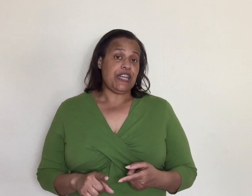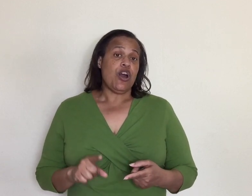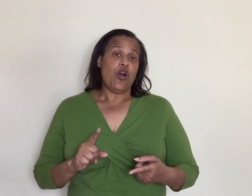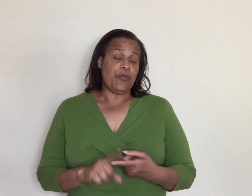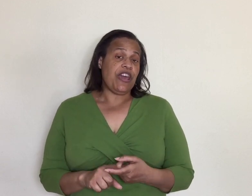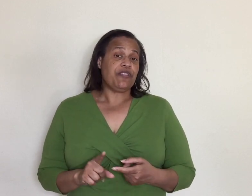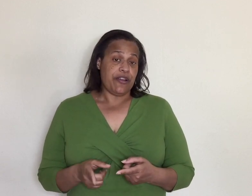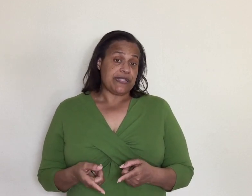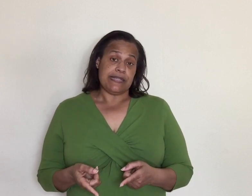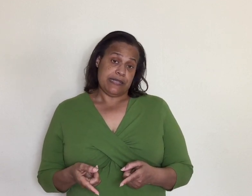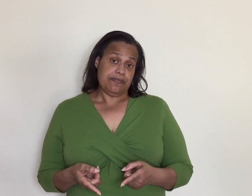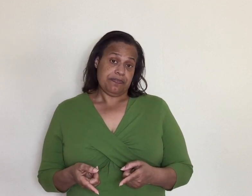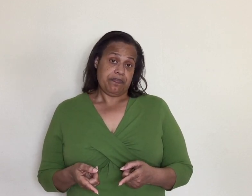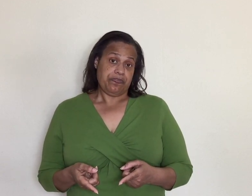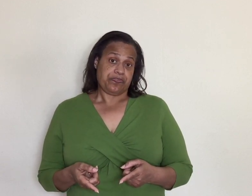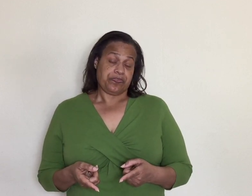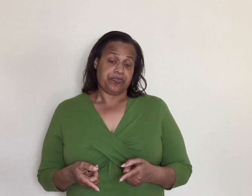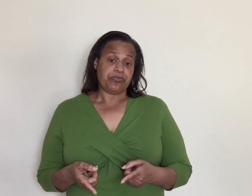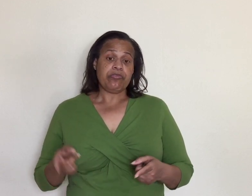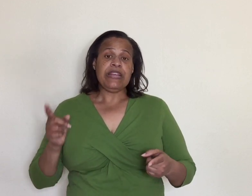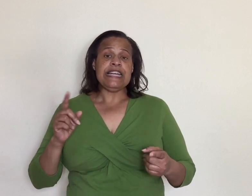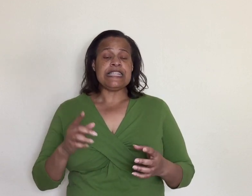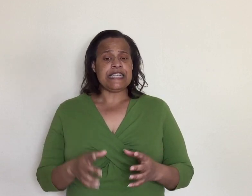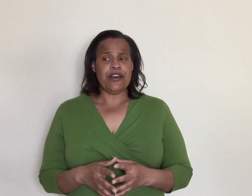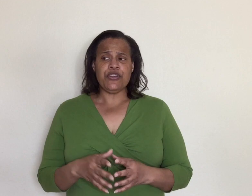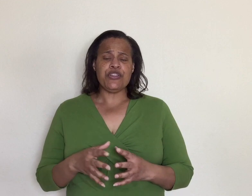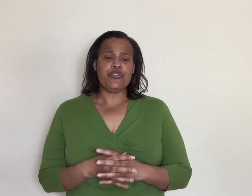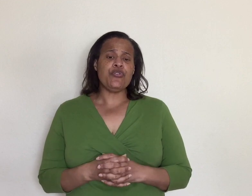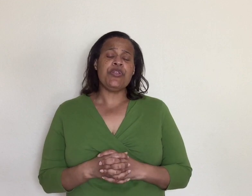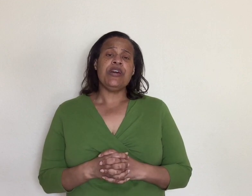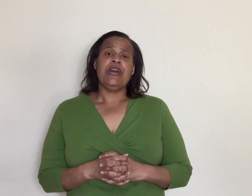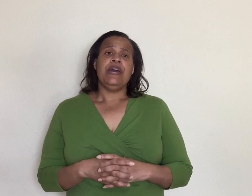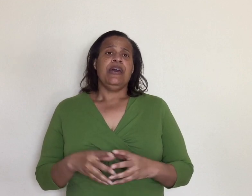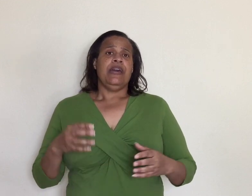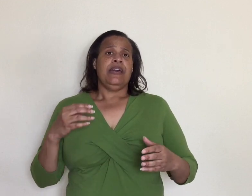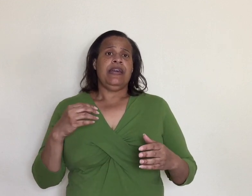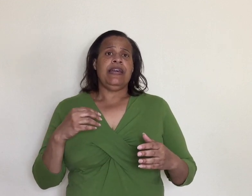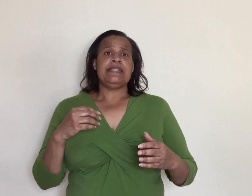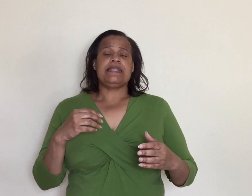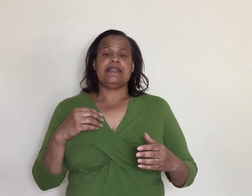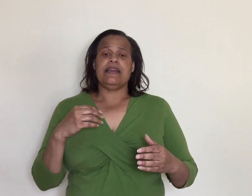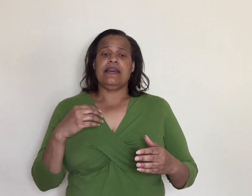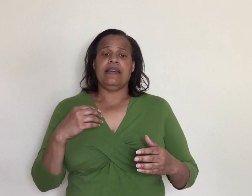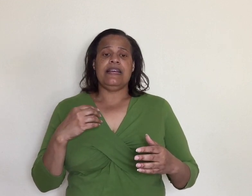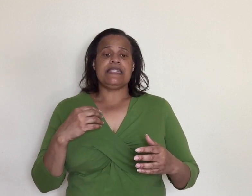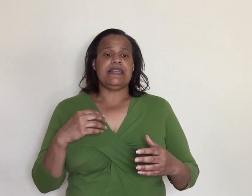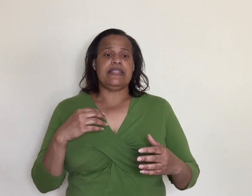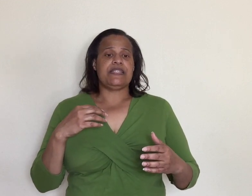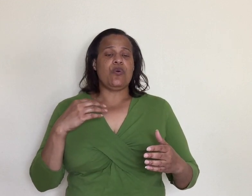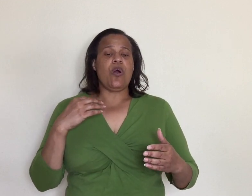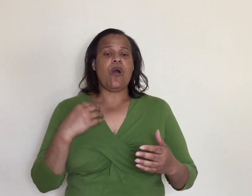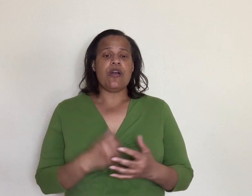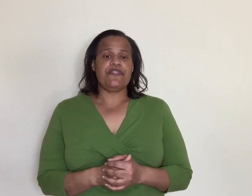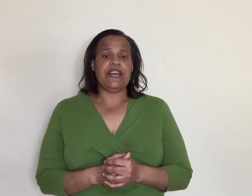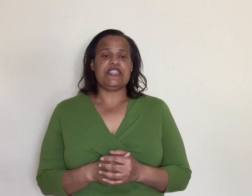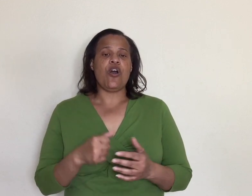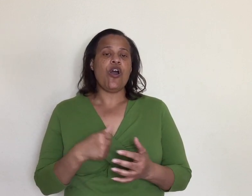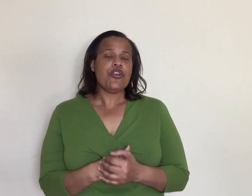on the health care system and to tell you the truth it's it's it's so heart it's heart